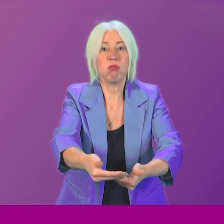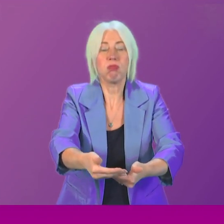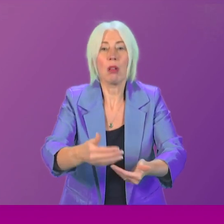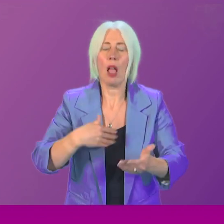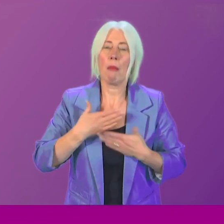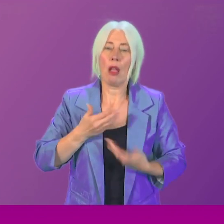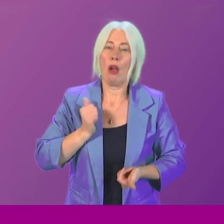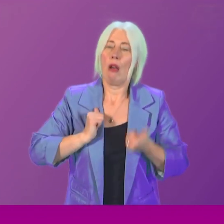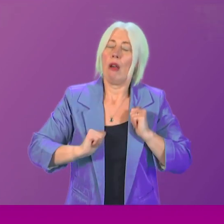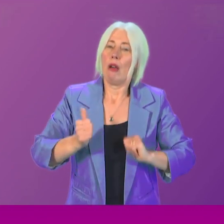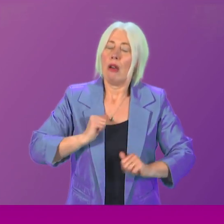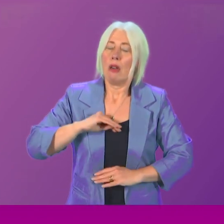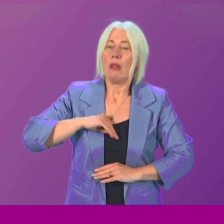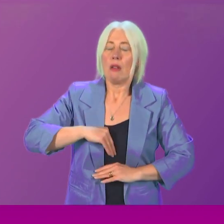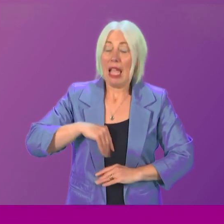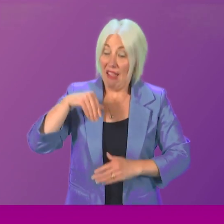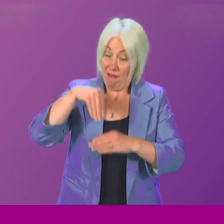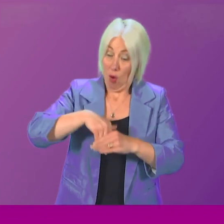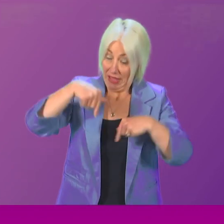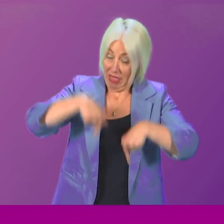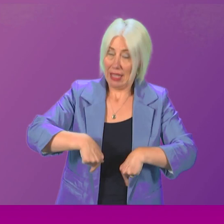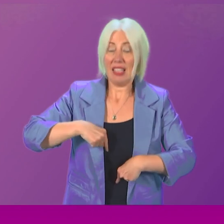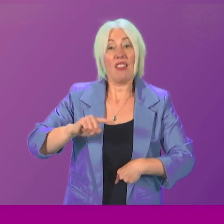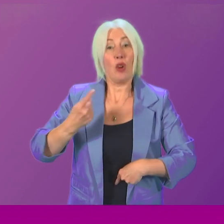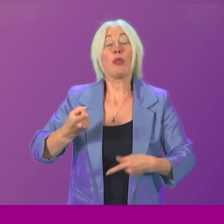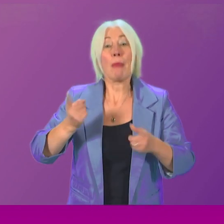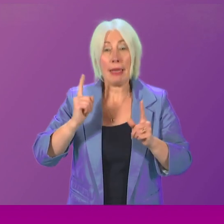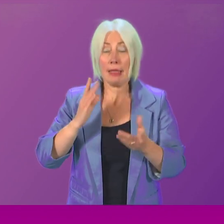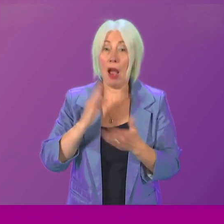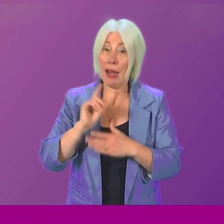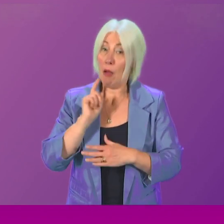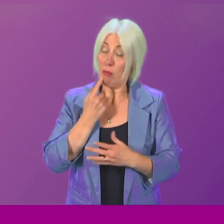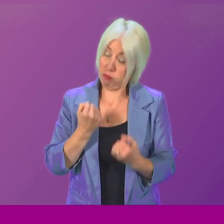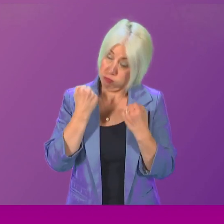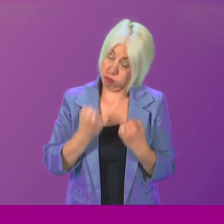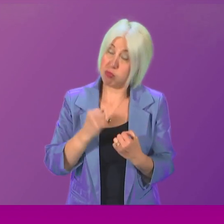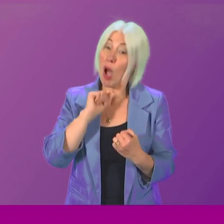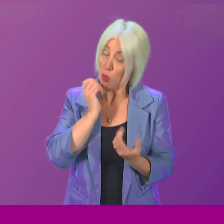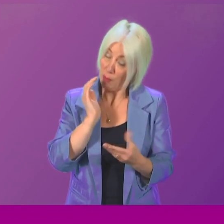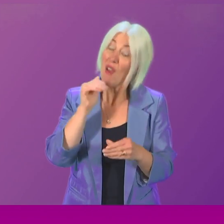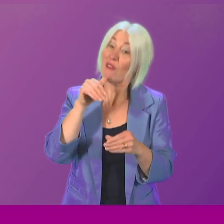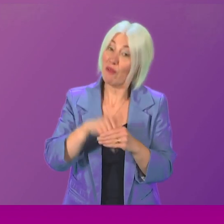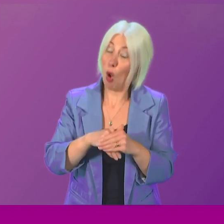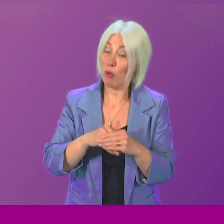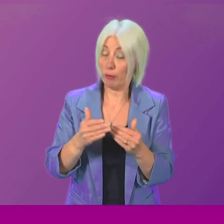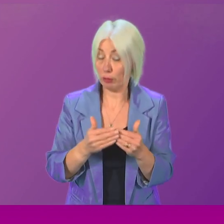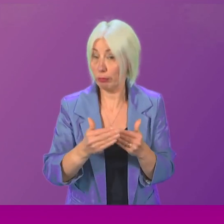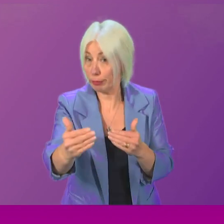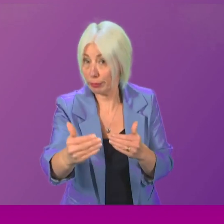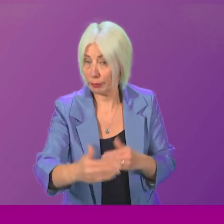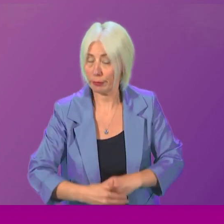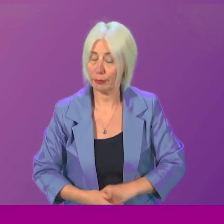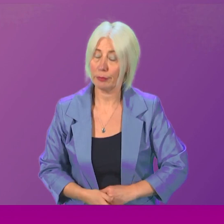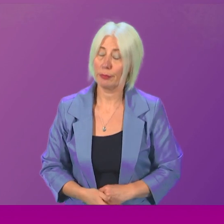privileged to be part of this as First Minister and I am absolutely determined that I will continue to play my part from the back benches of this chamber.